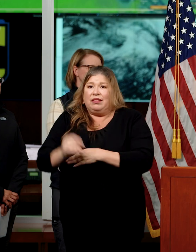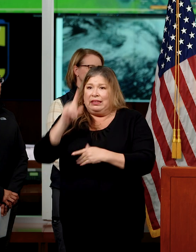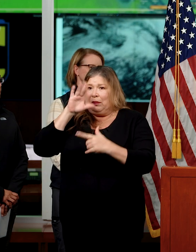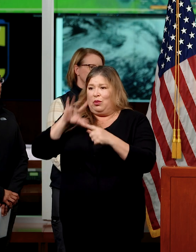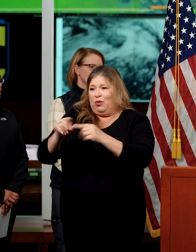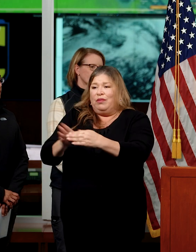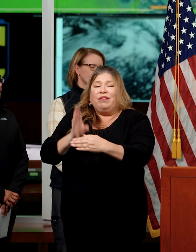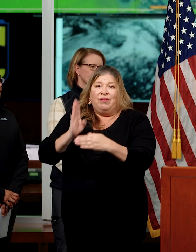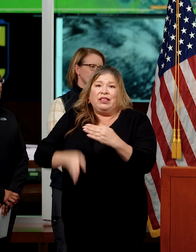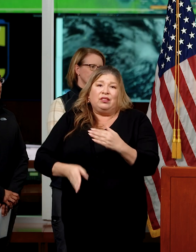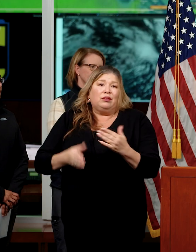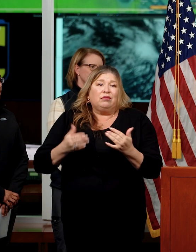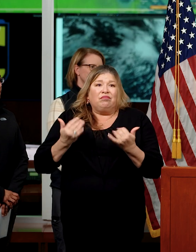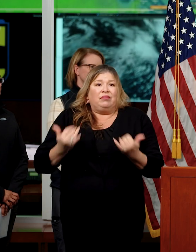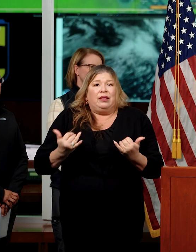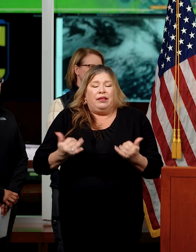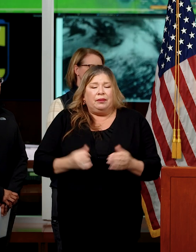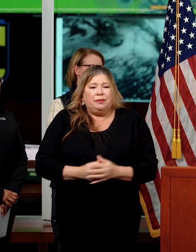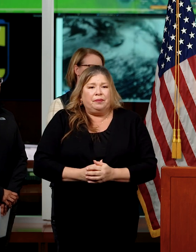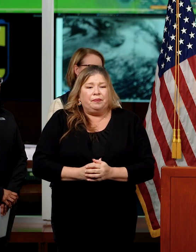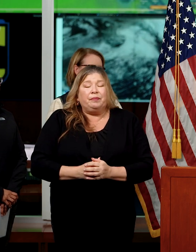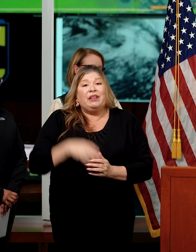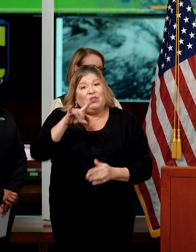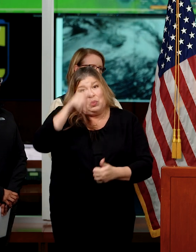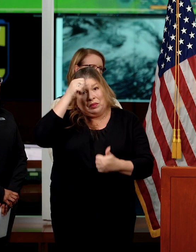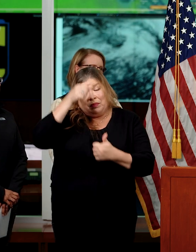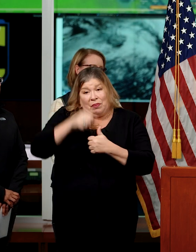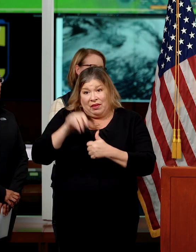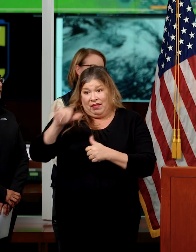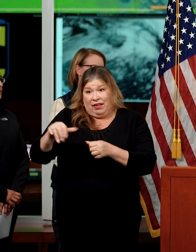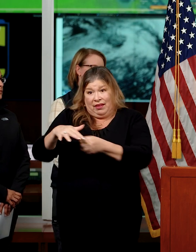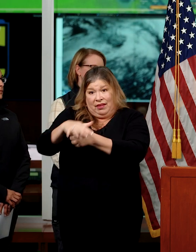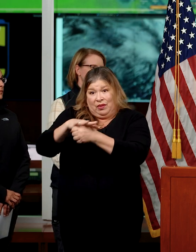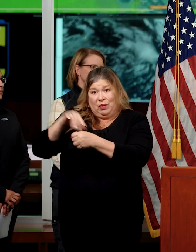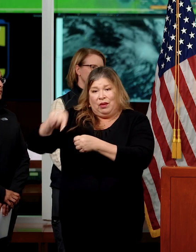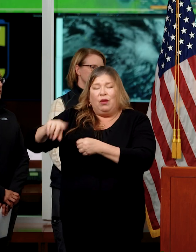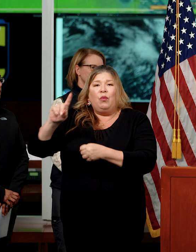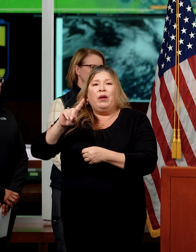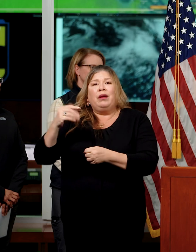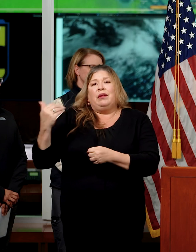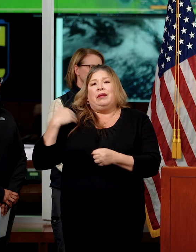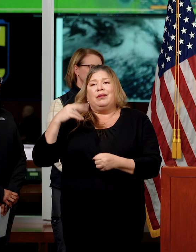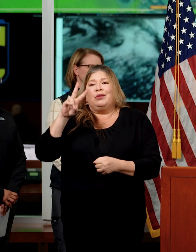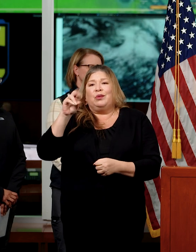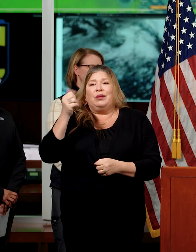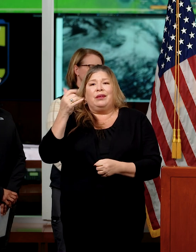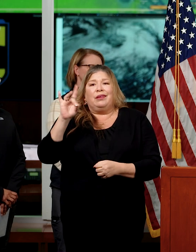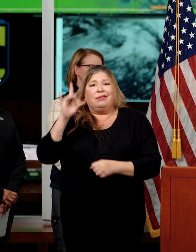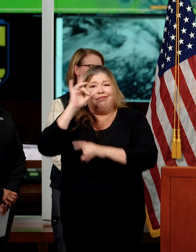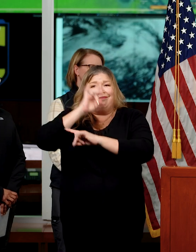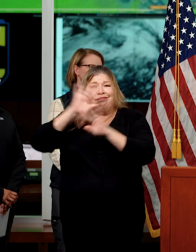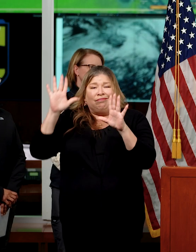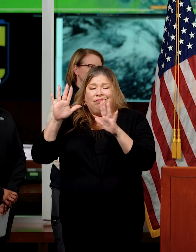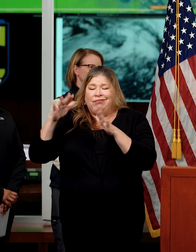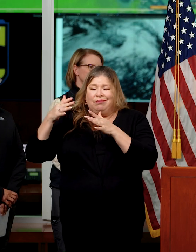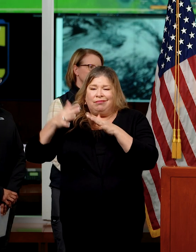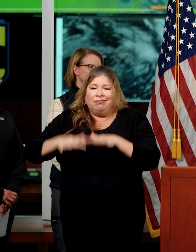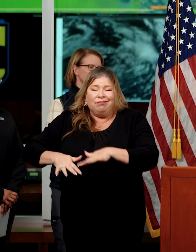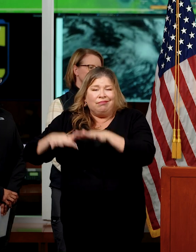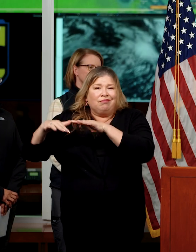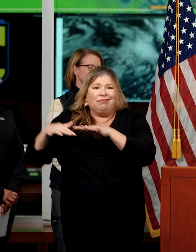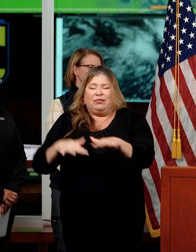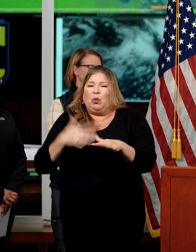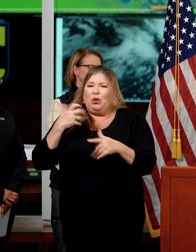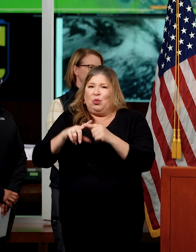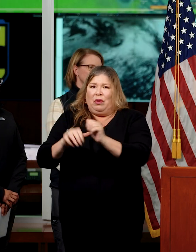that effort sometime today. If you recall, that is where the 2018 tragedy began, so we're trying to